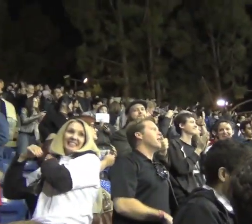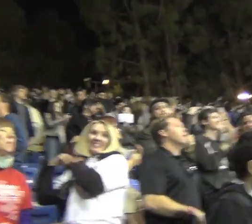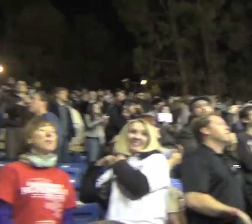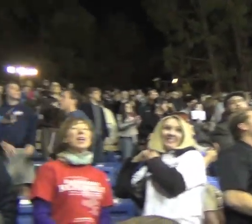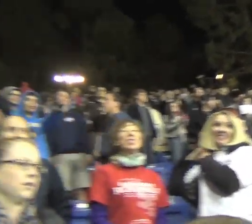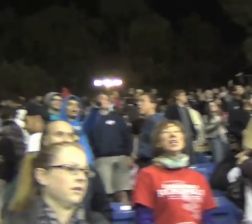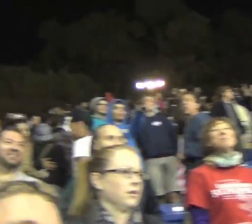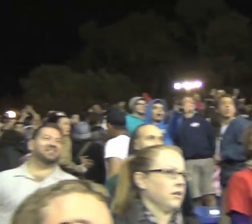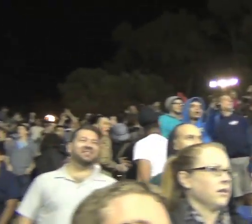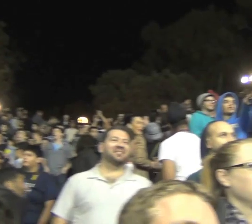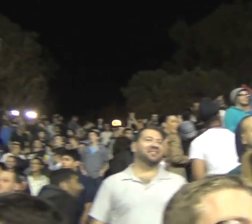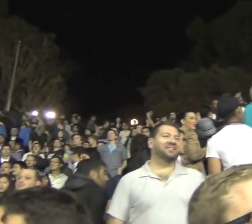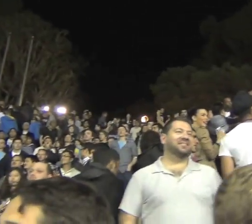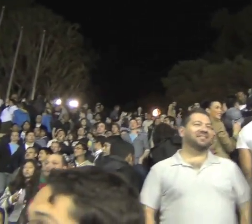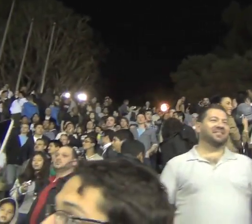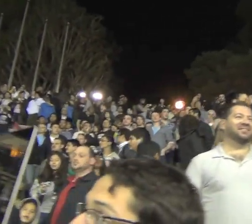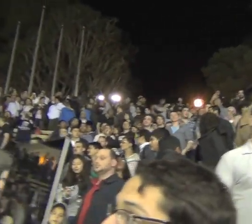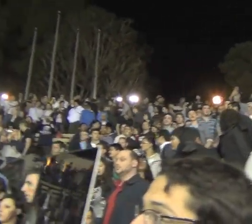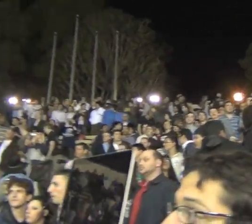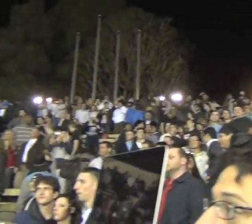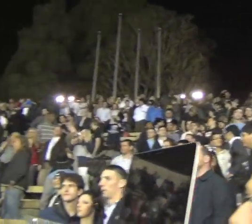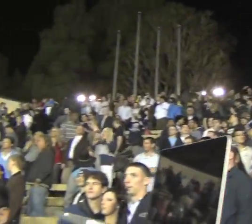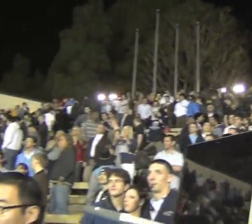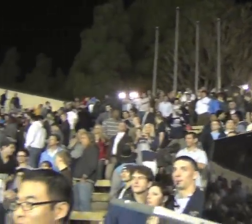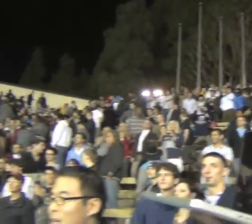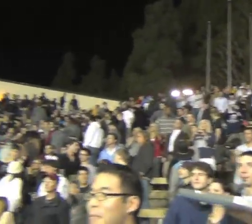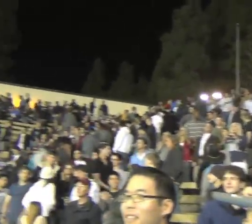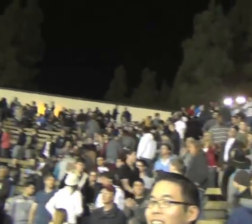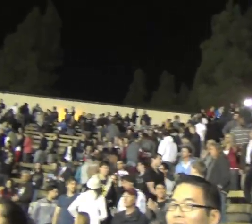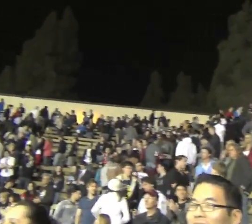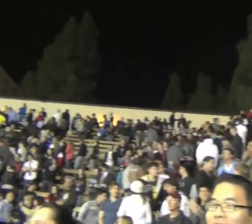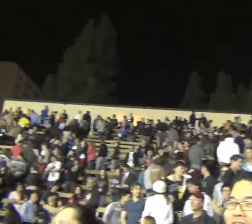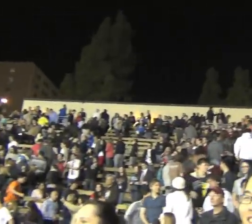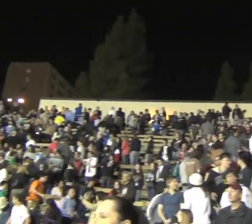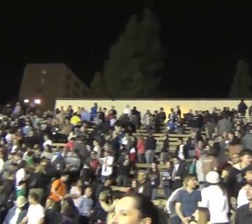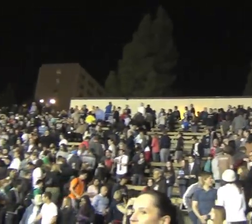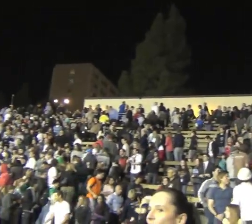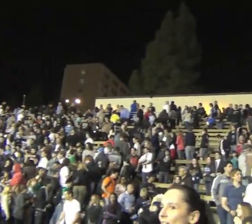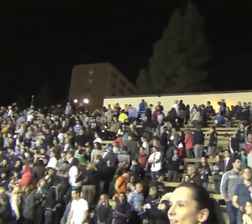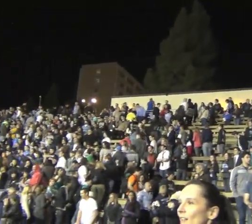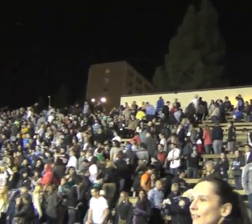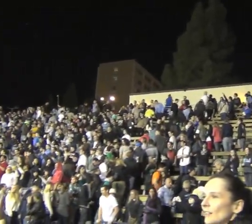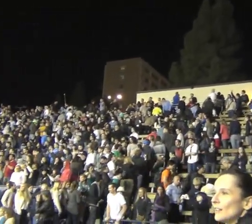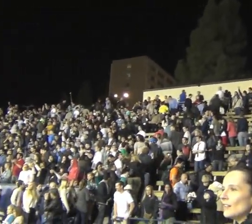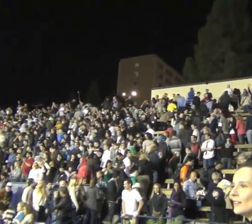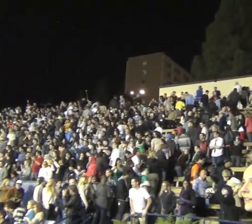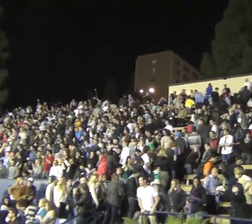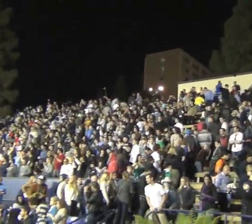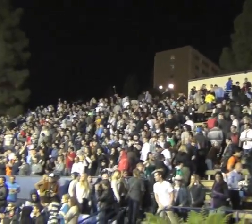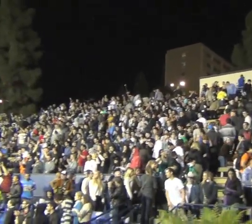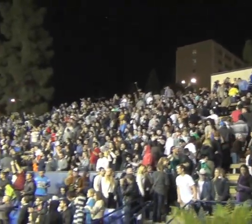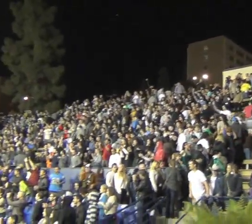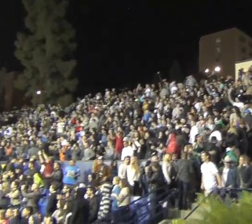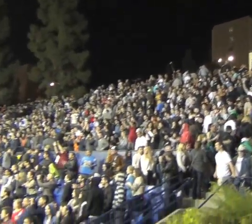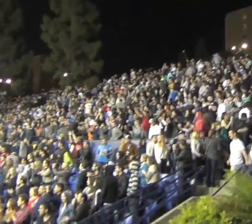America except the Act. know what America about. That is what should is what America should all about. Thank you.